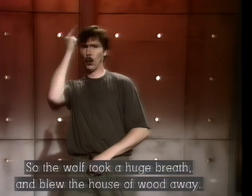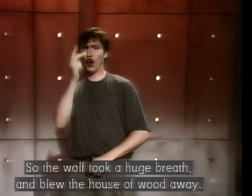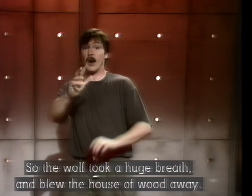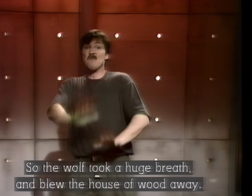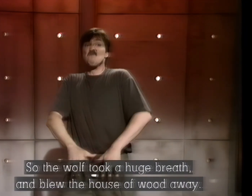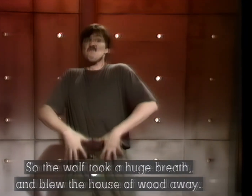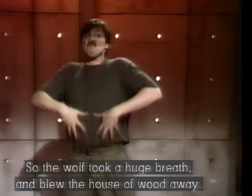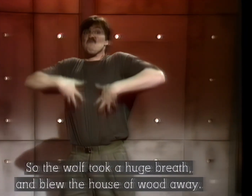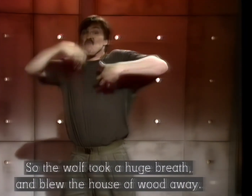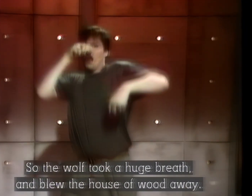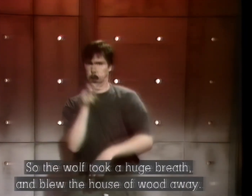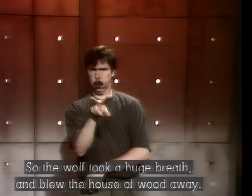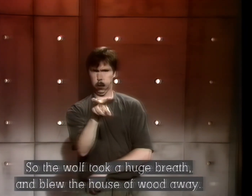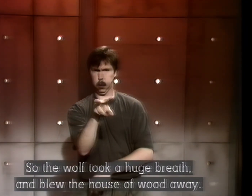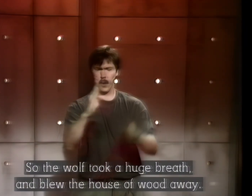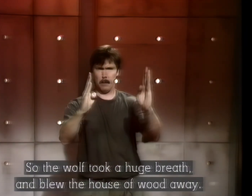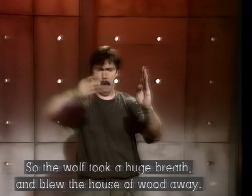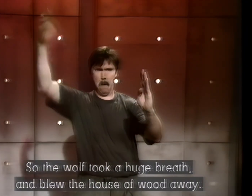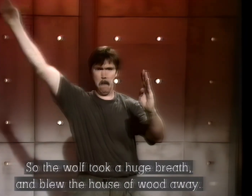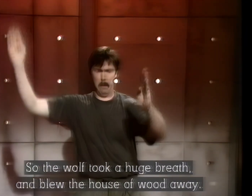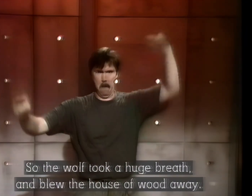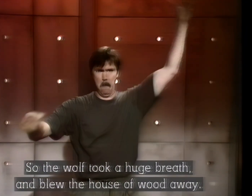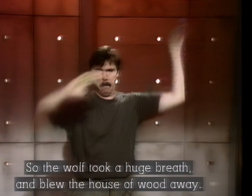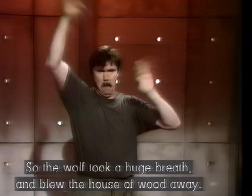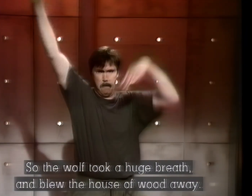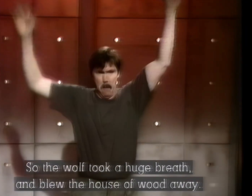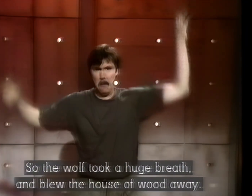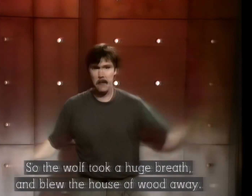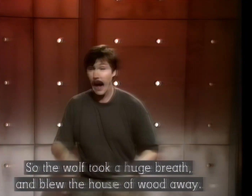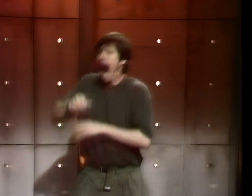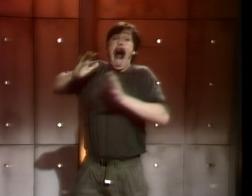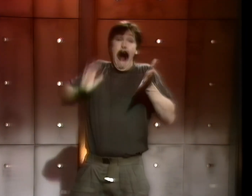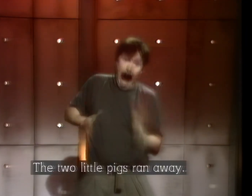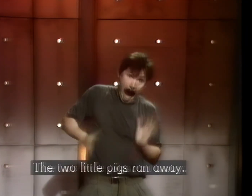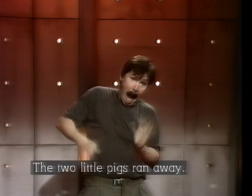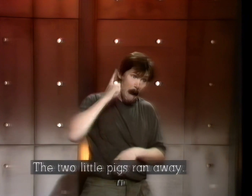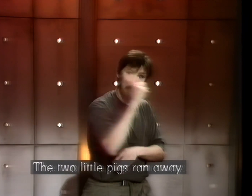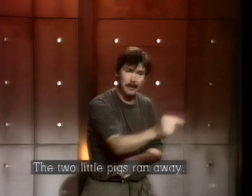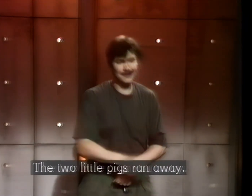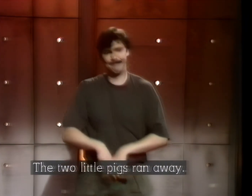the wolf counted to three, took a huge breath, and blew the house of wood away. And the two little pigs ran away.